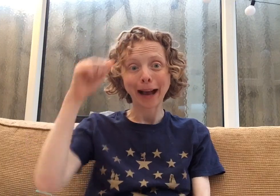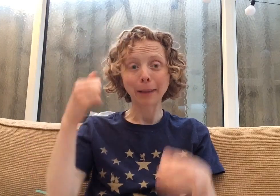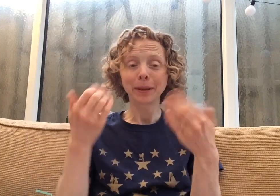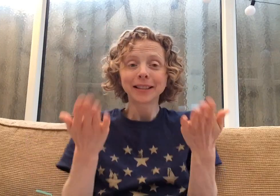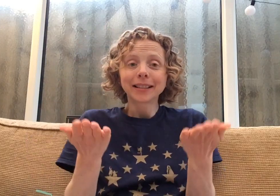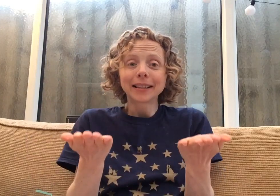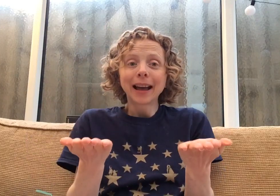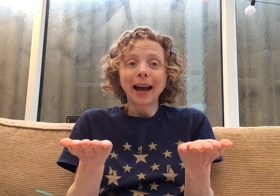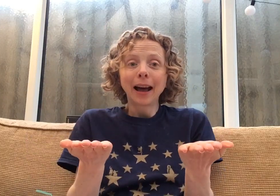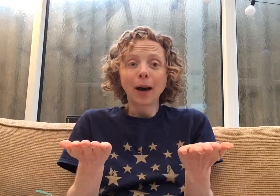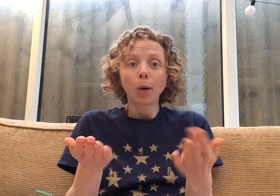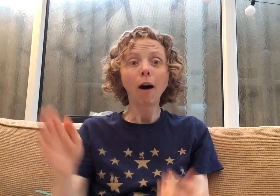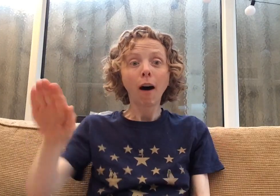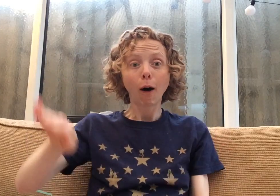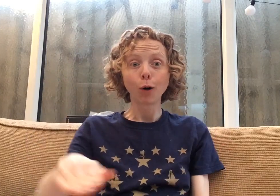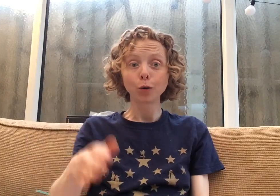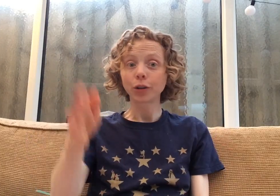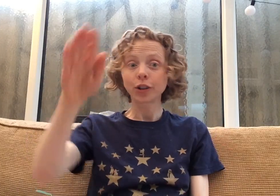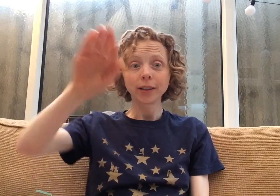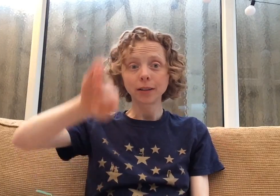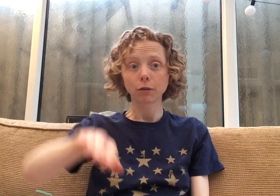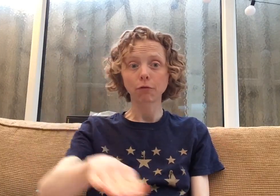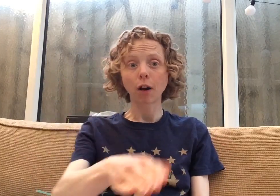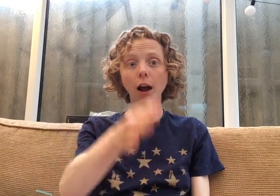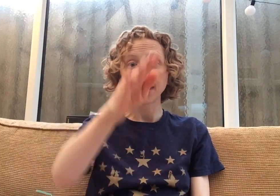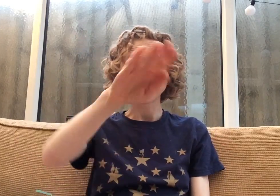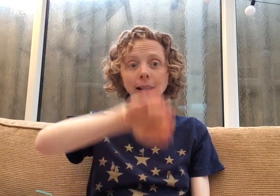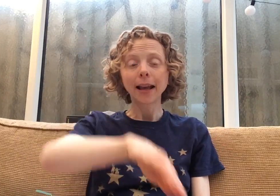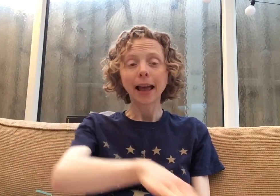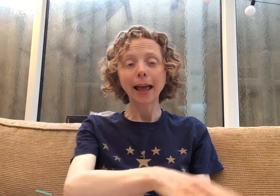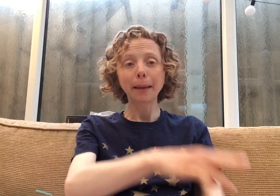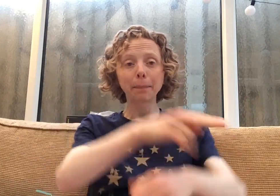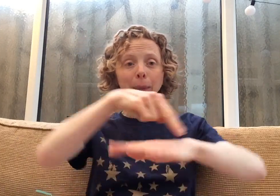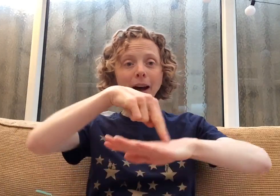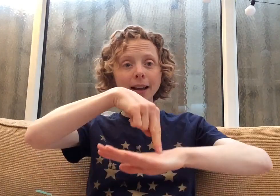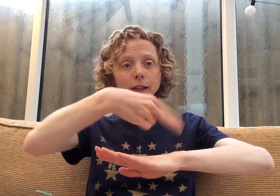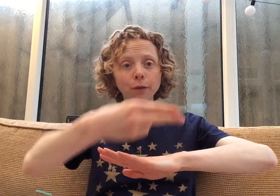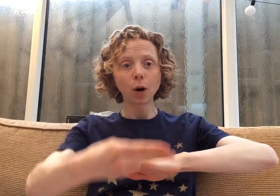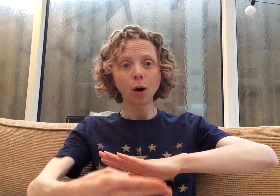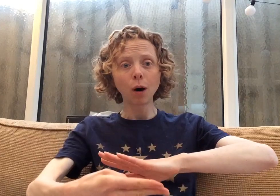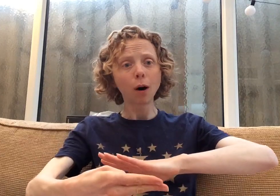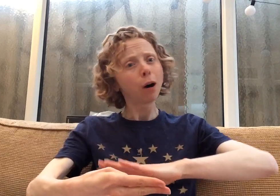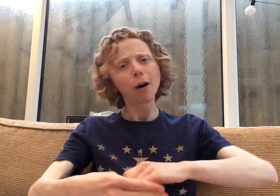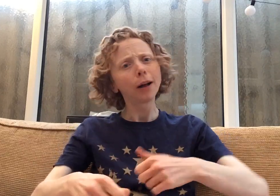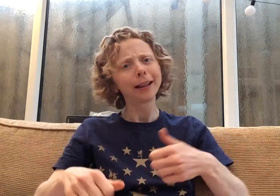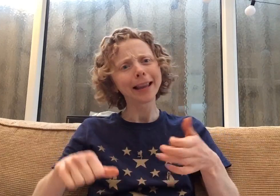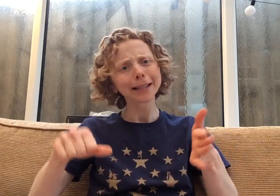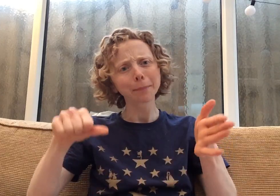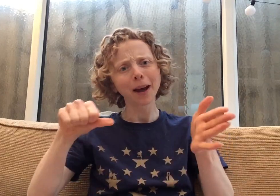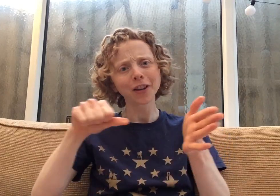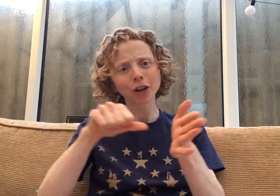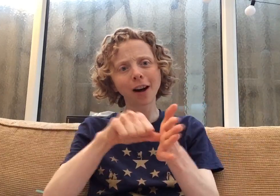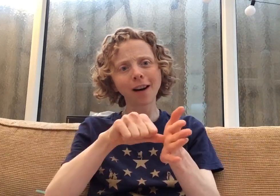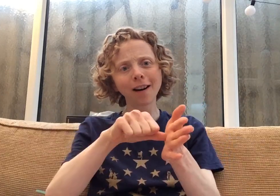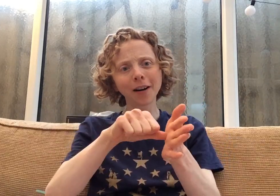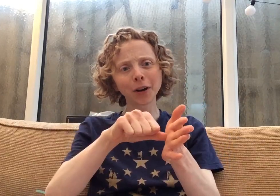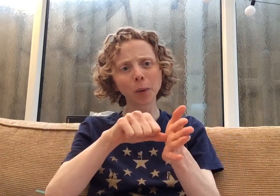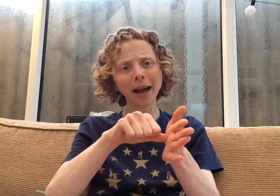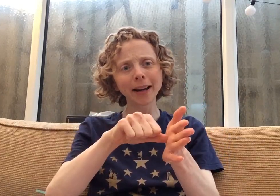happens now? Oceans rise and prize fall. It's much harder when